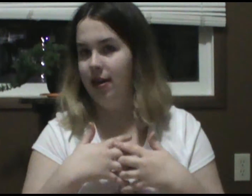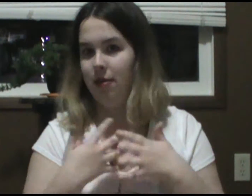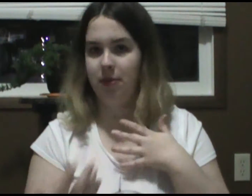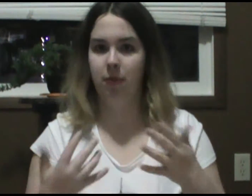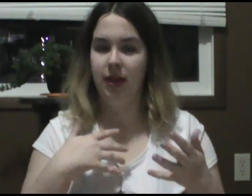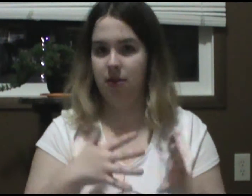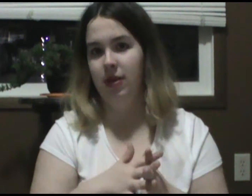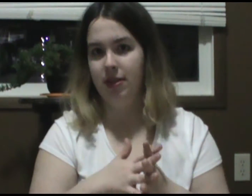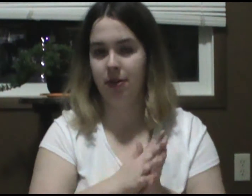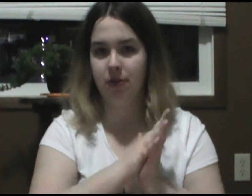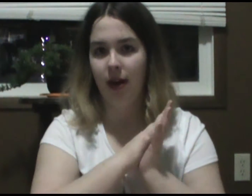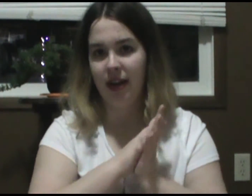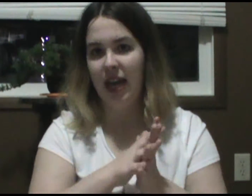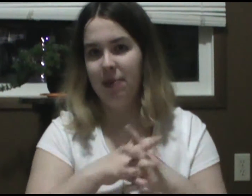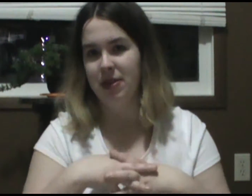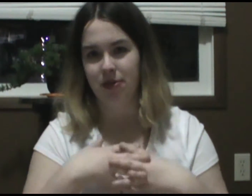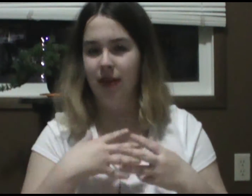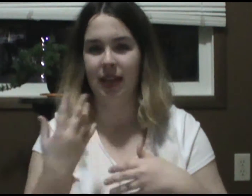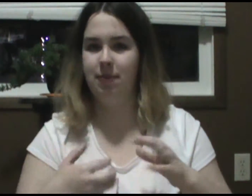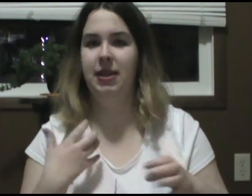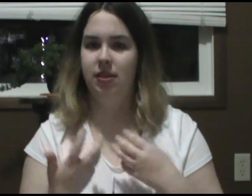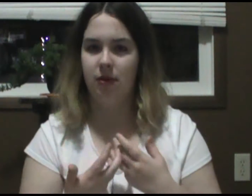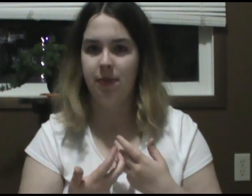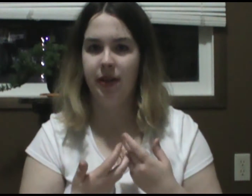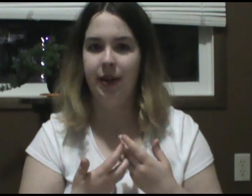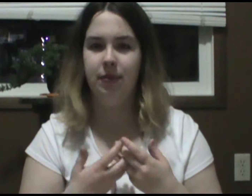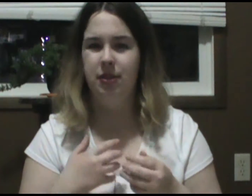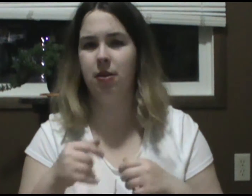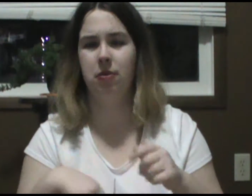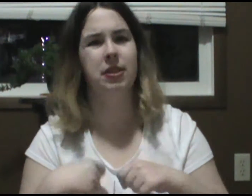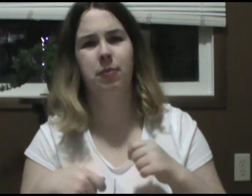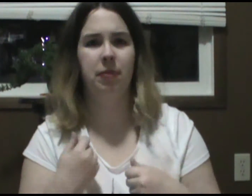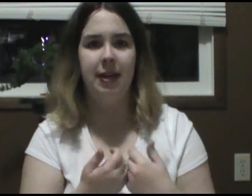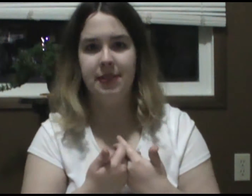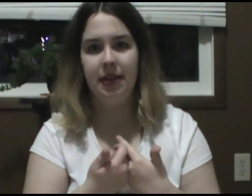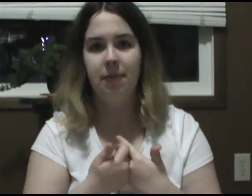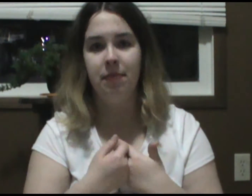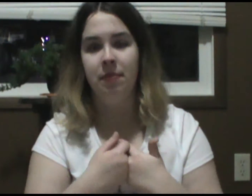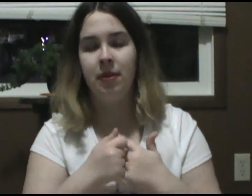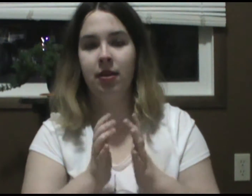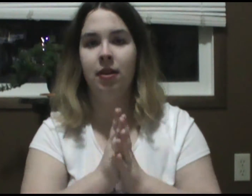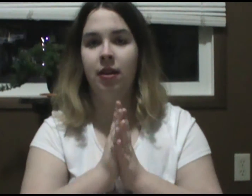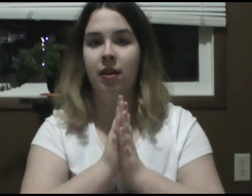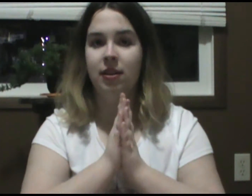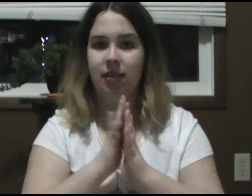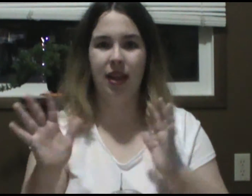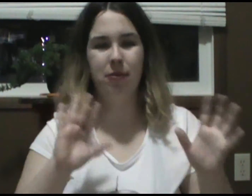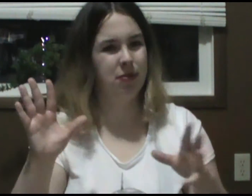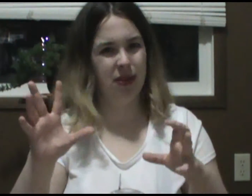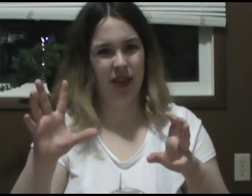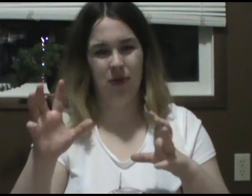to help Toby on doing the surgery on Cave to sort of get the piece of shrapnel out and start doing some repairs on him. That was really kind of